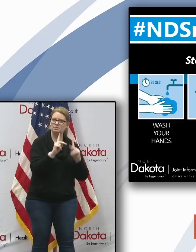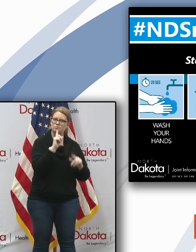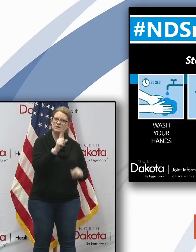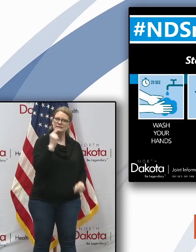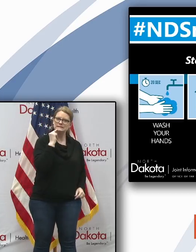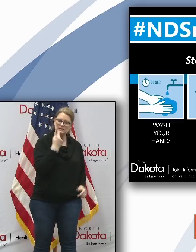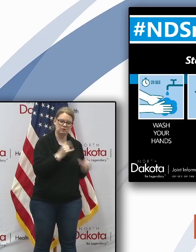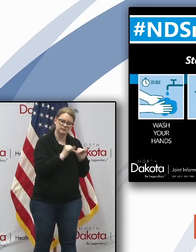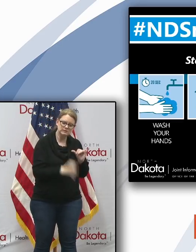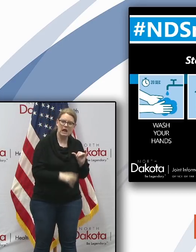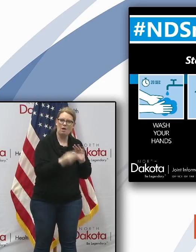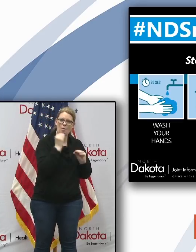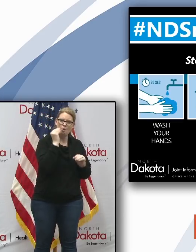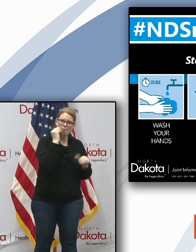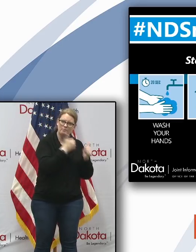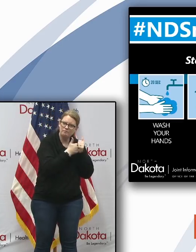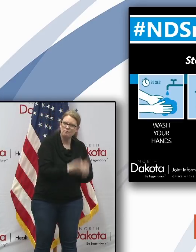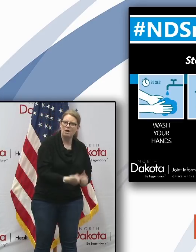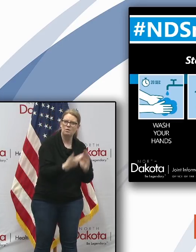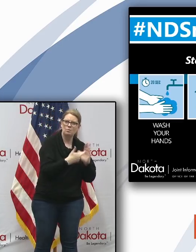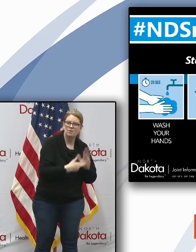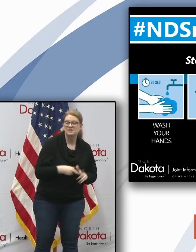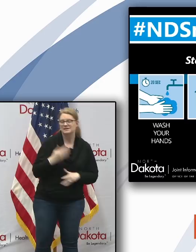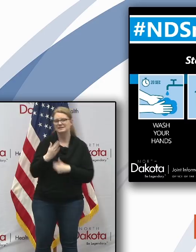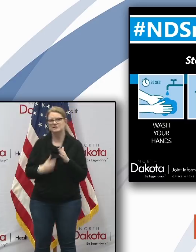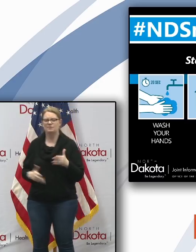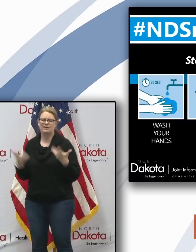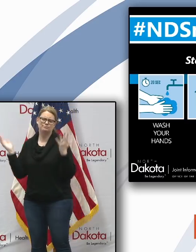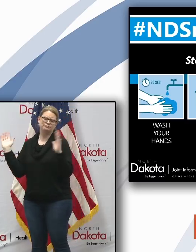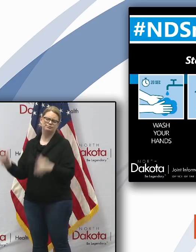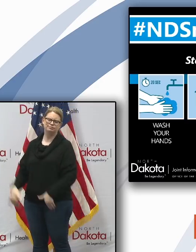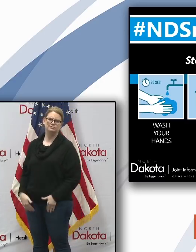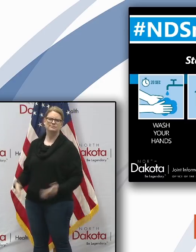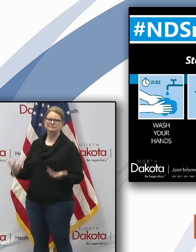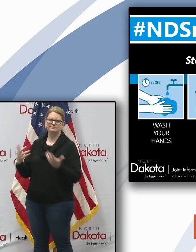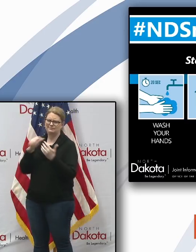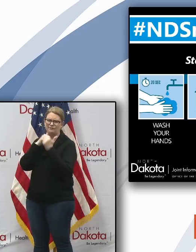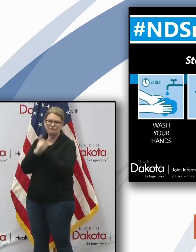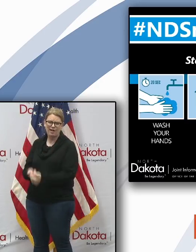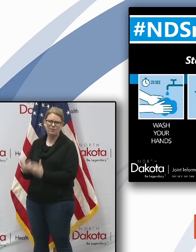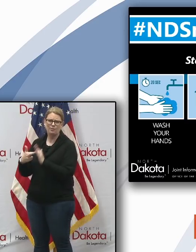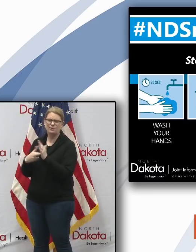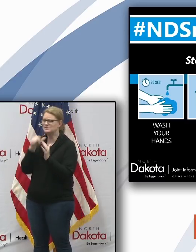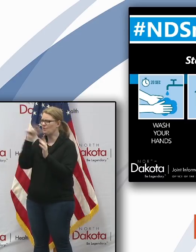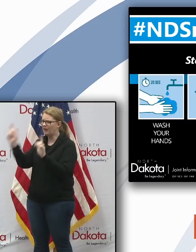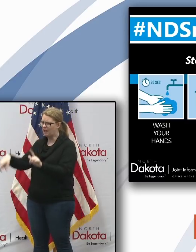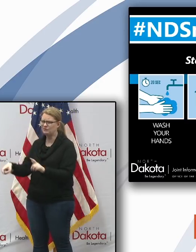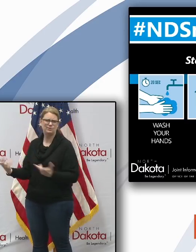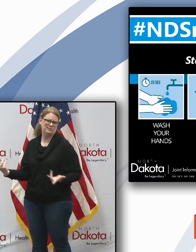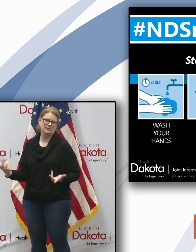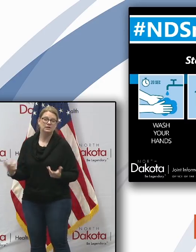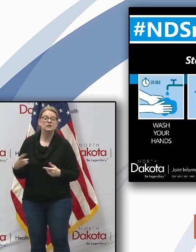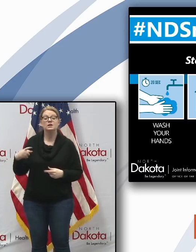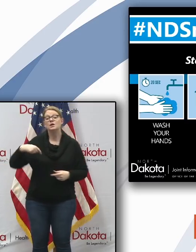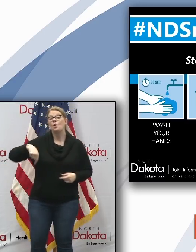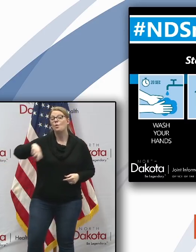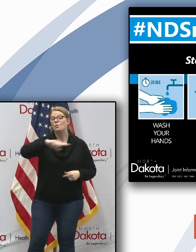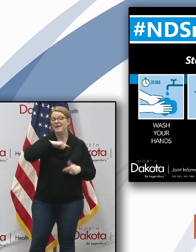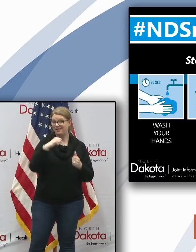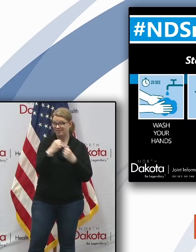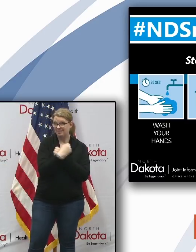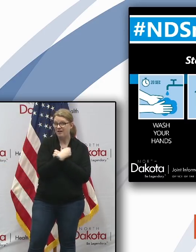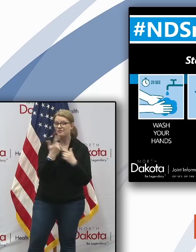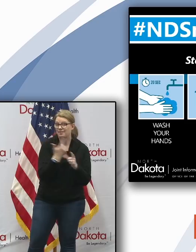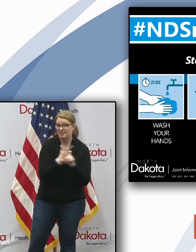yet not and so again this is appeal to all north dakotans uh who love liberty and freedom which i think is everybody in our state